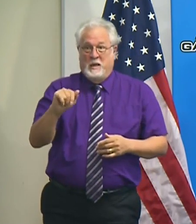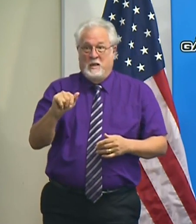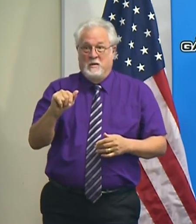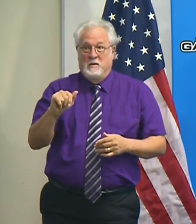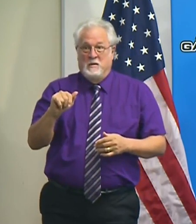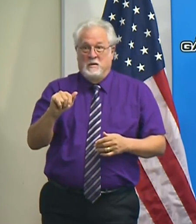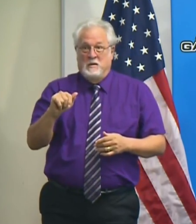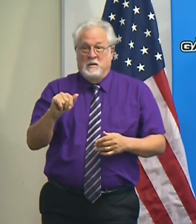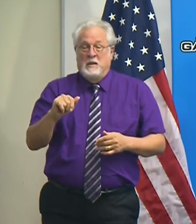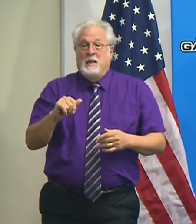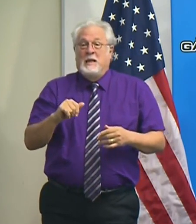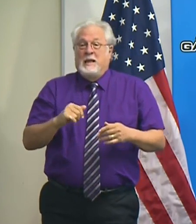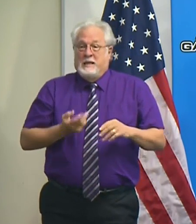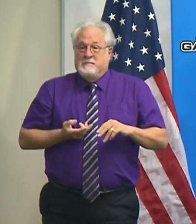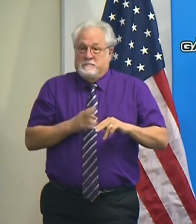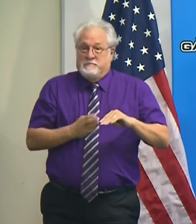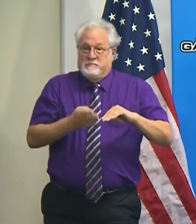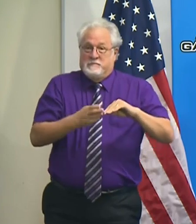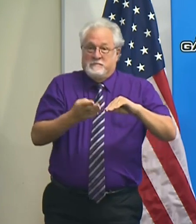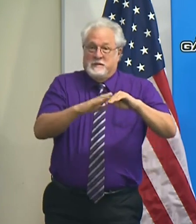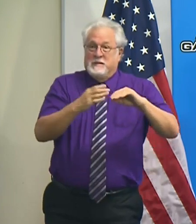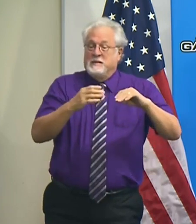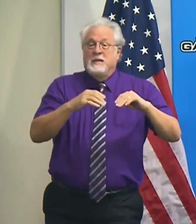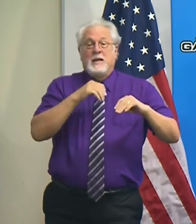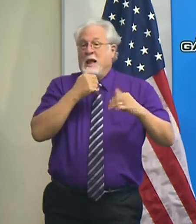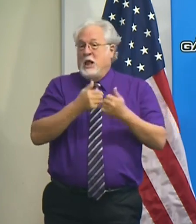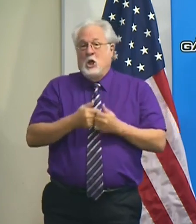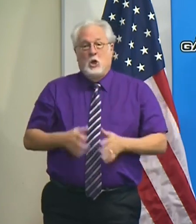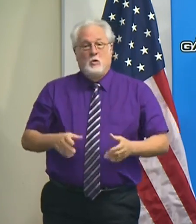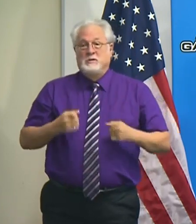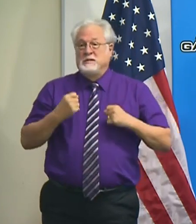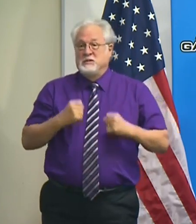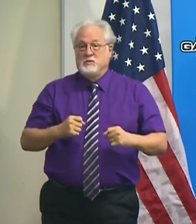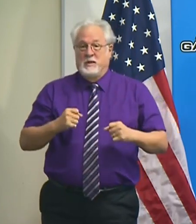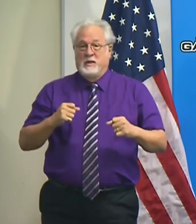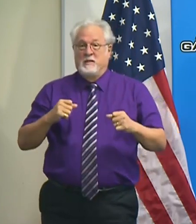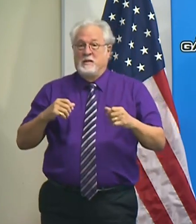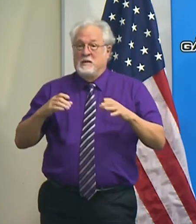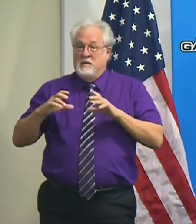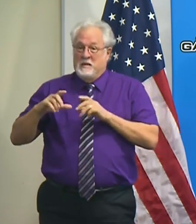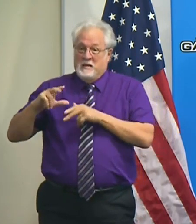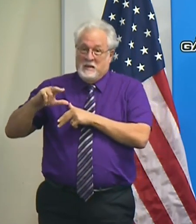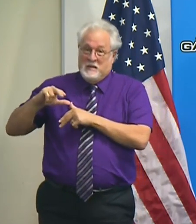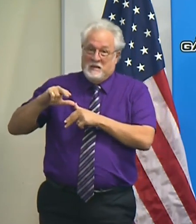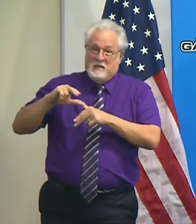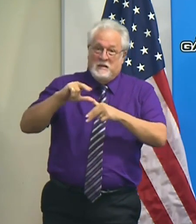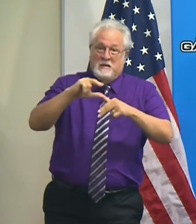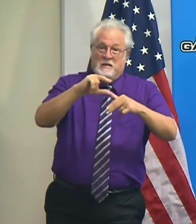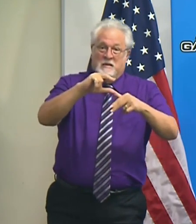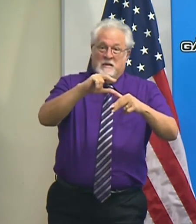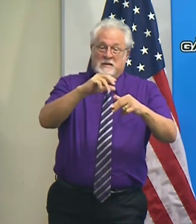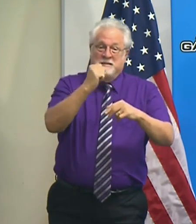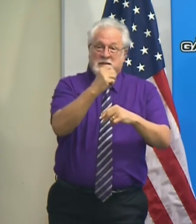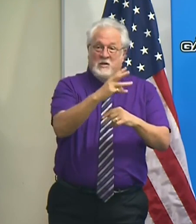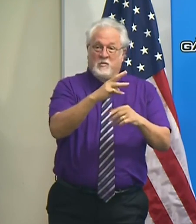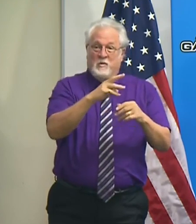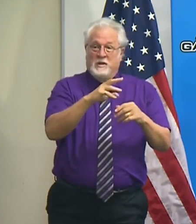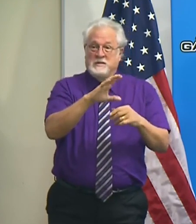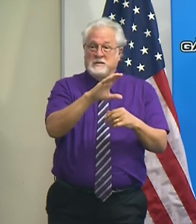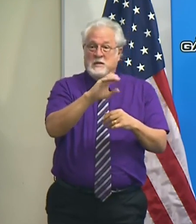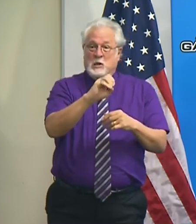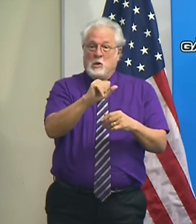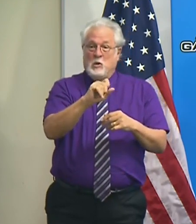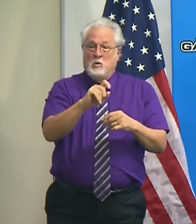It is gaining street strength. It is not losing strength as it approaches the southwest coast.